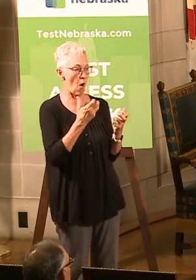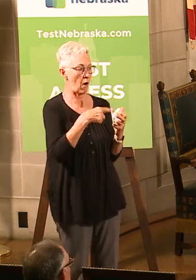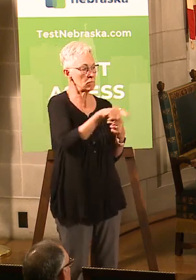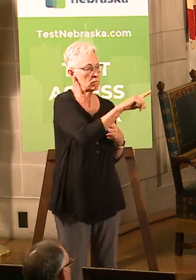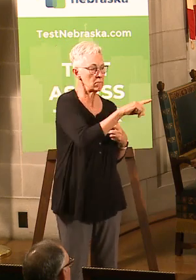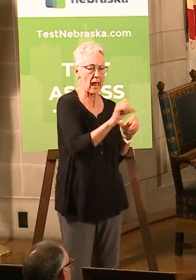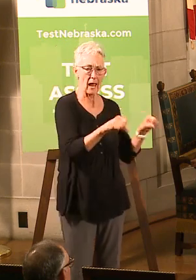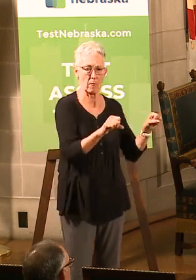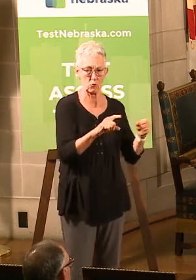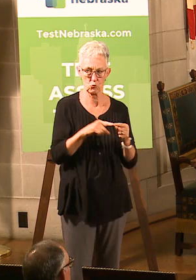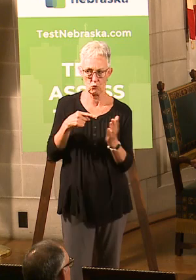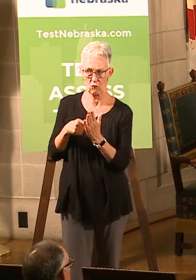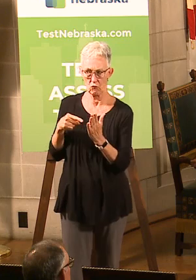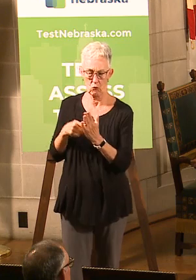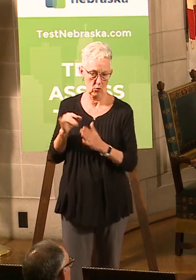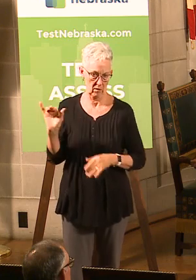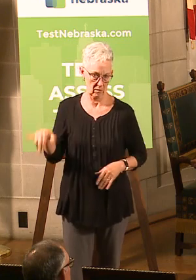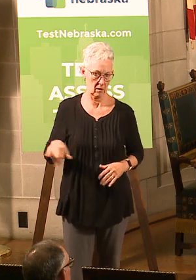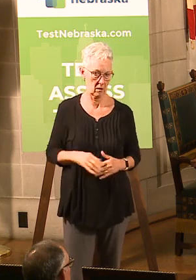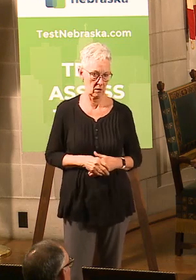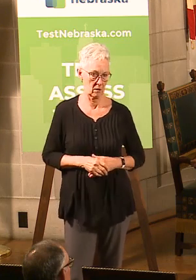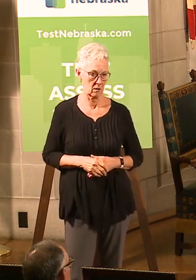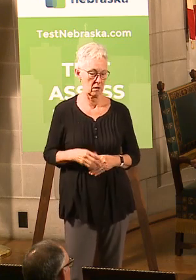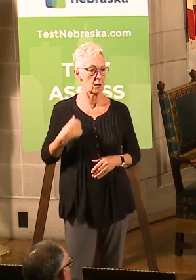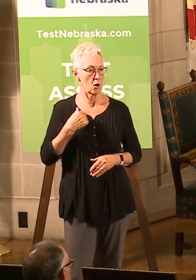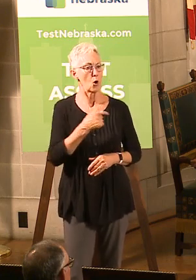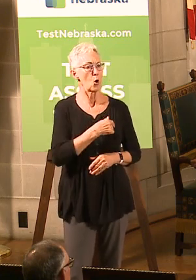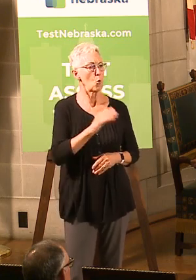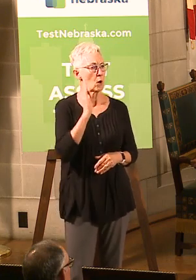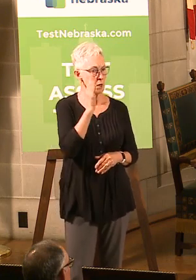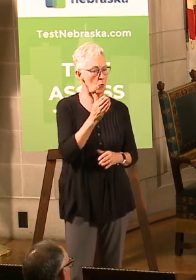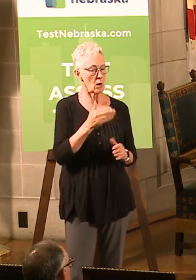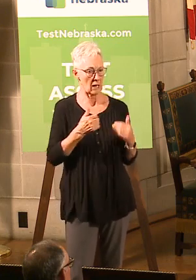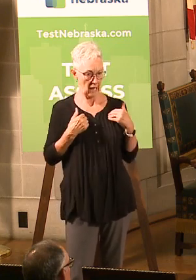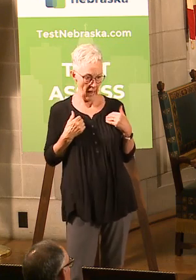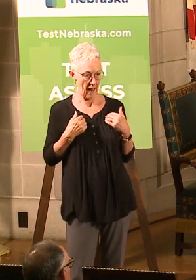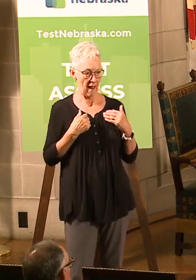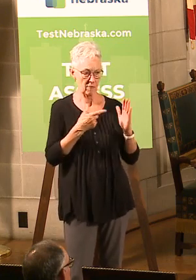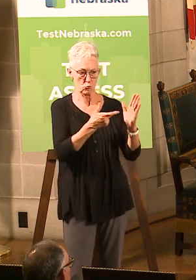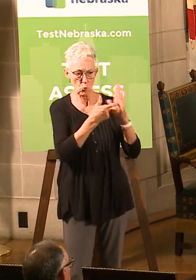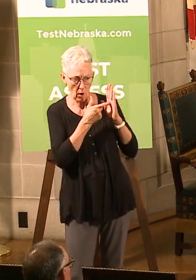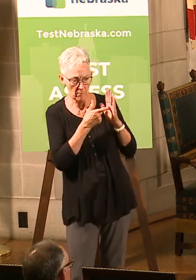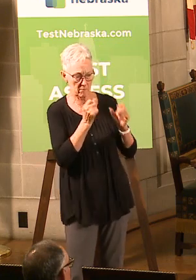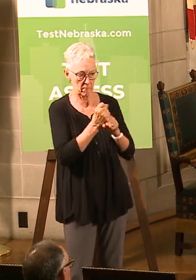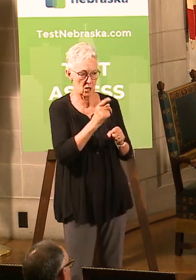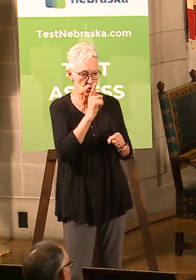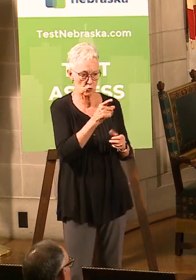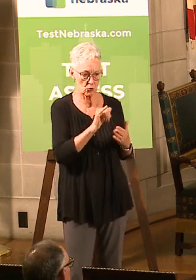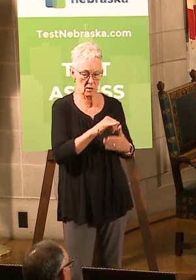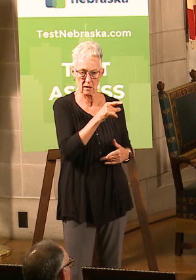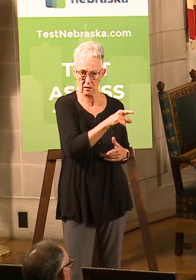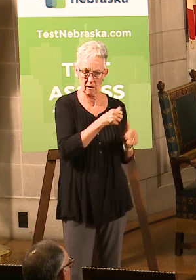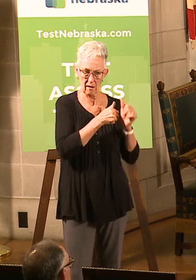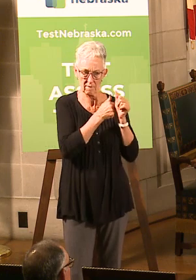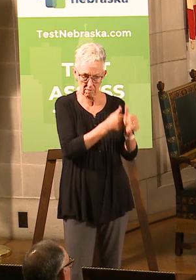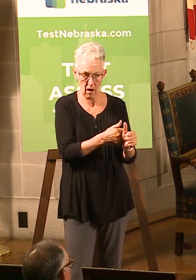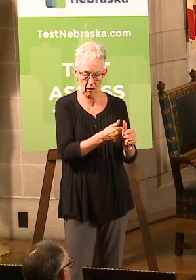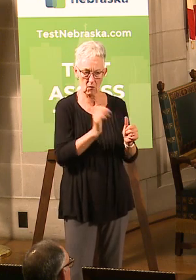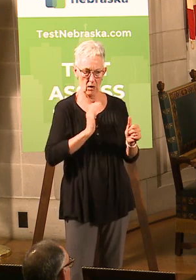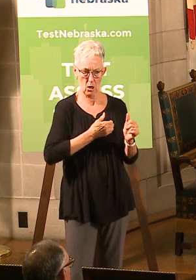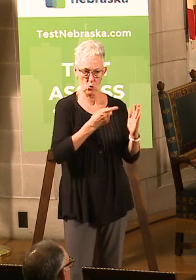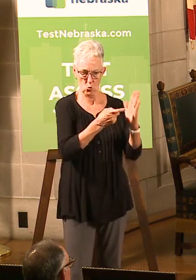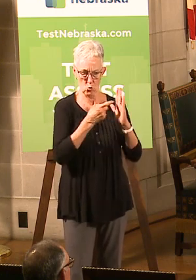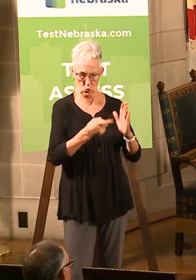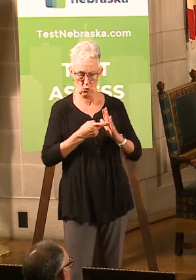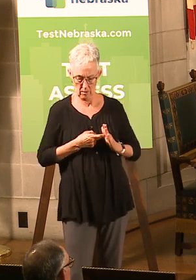There will be controls in place to verify agreed-upon performance and to ensure that we are aligned with Treasury guidelines. Next,